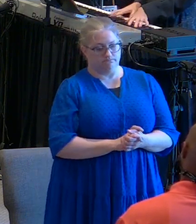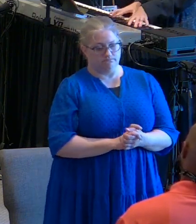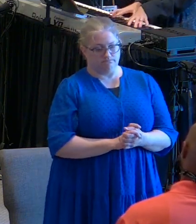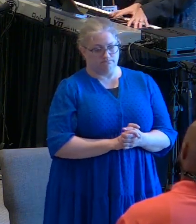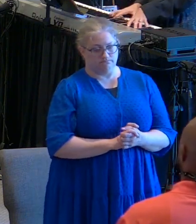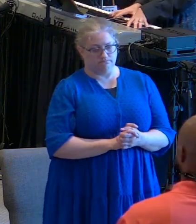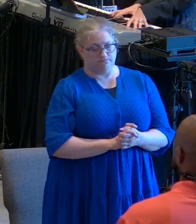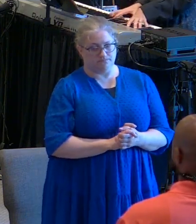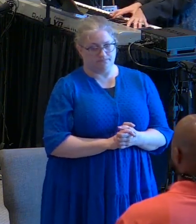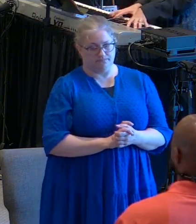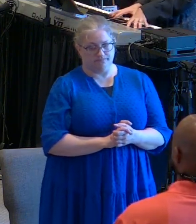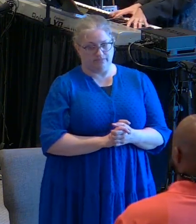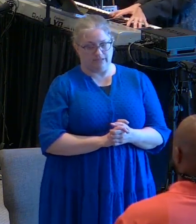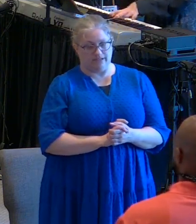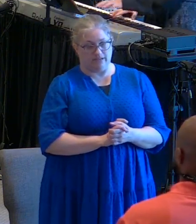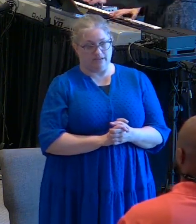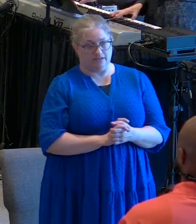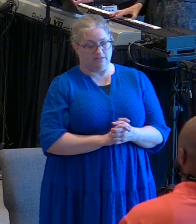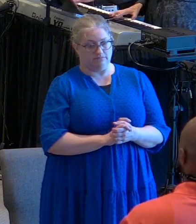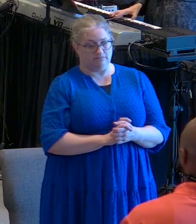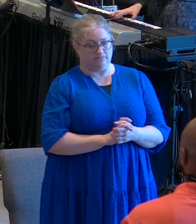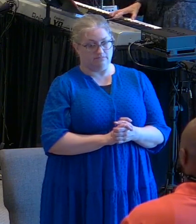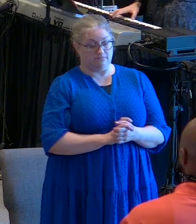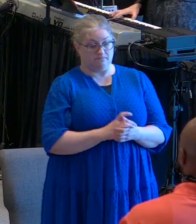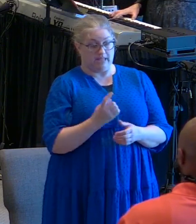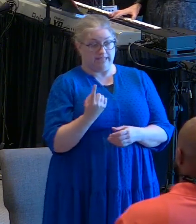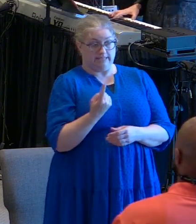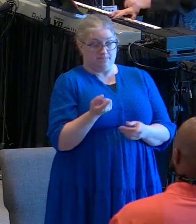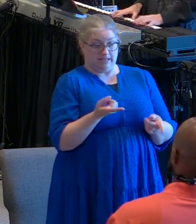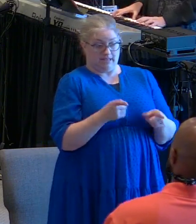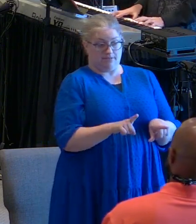and just by accident something happened